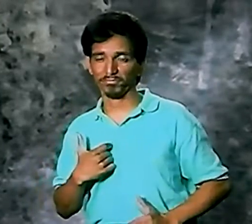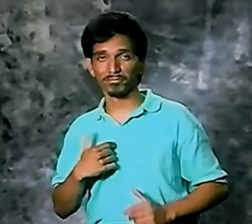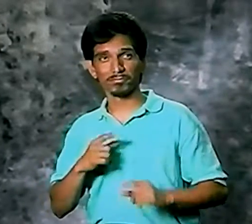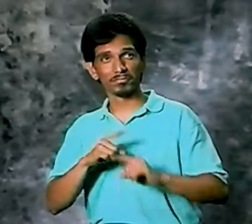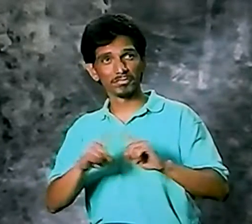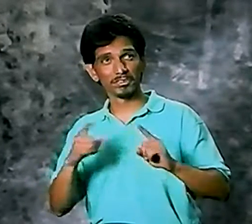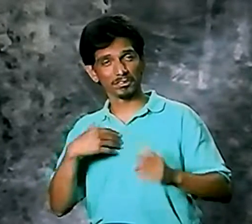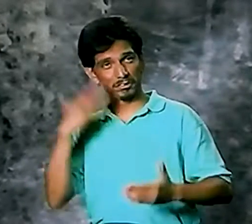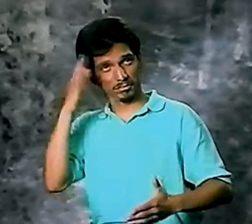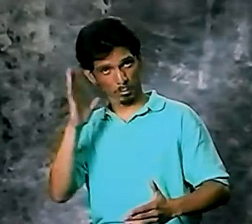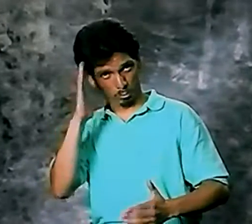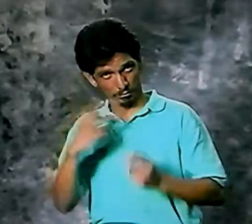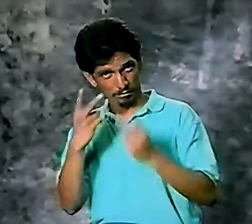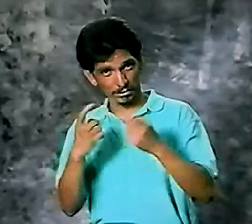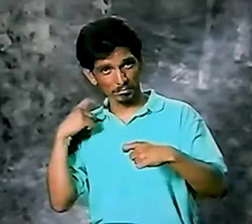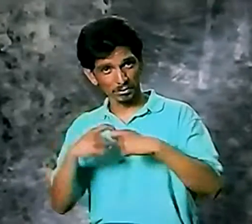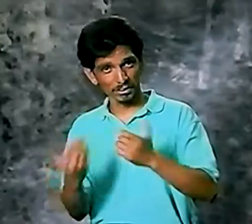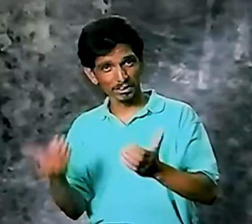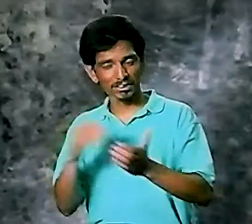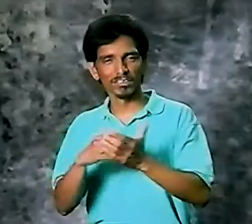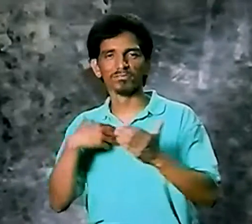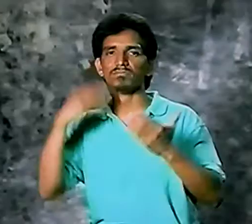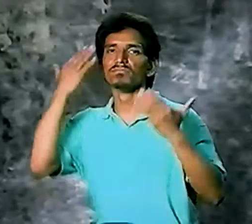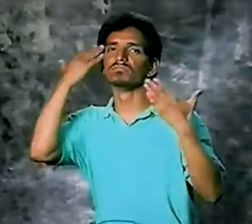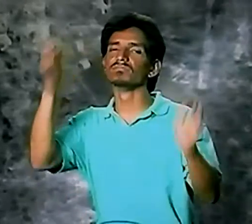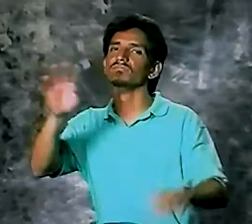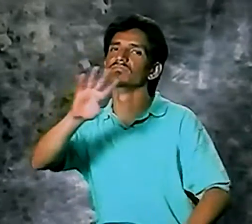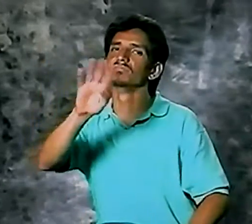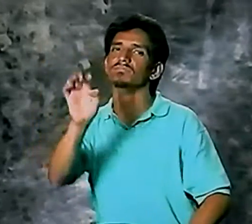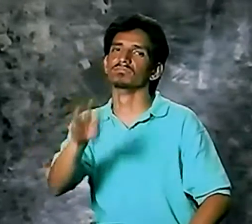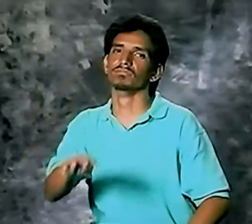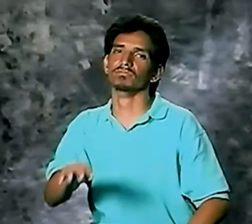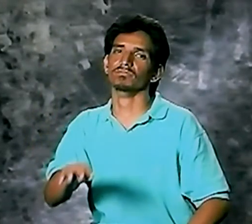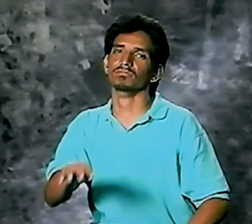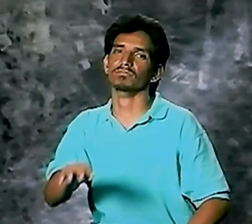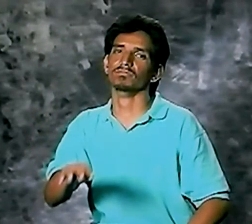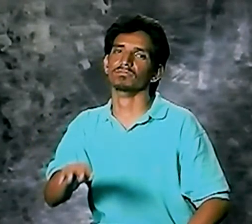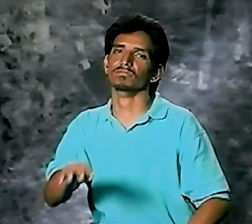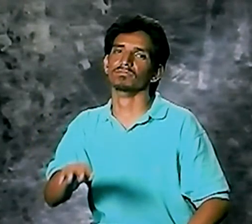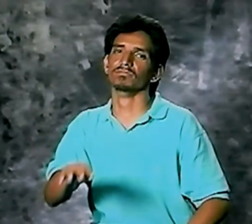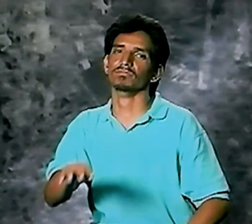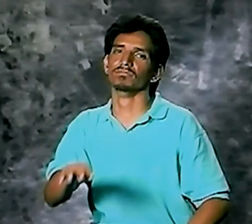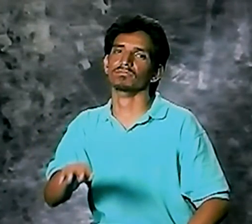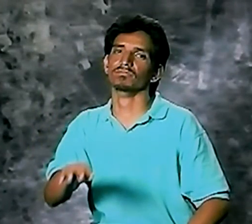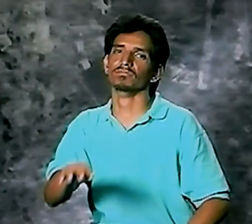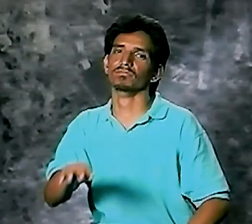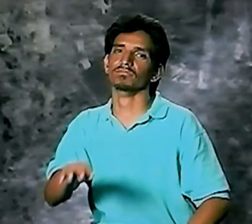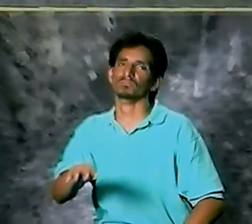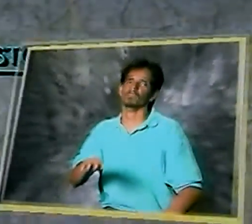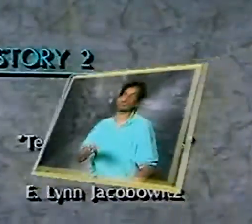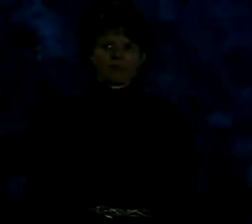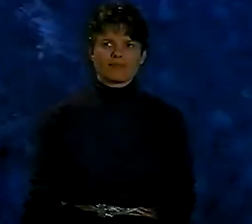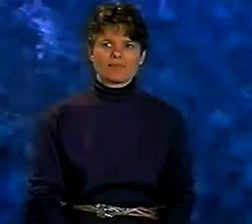You I'm a strong Mexican. I'm full Mexican. But I don't know if I'm going to visit Mexico again. Really. I don't know. don't